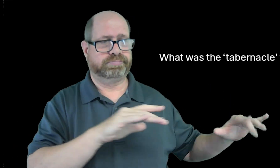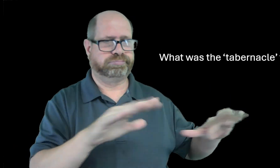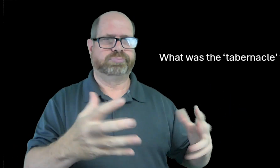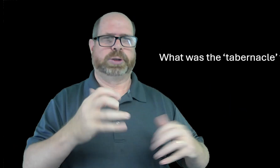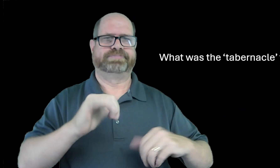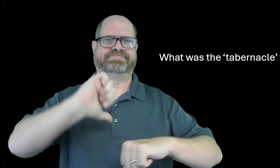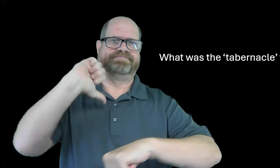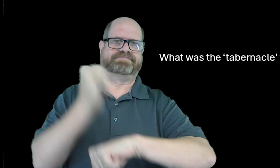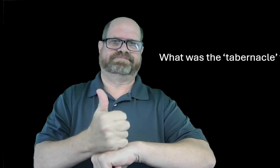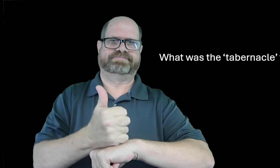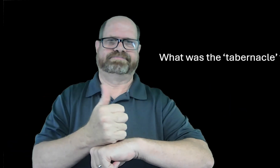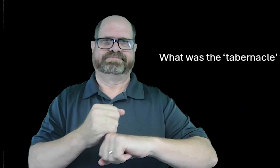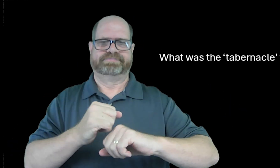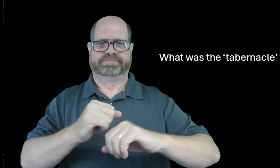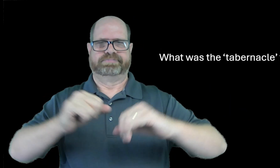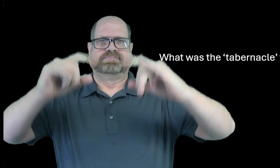moses would set up